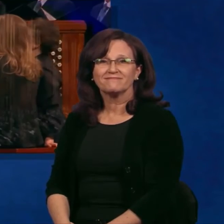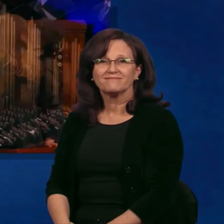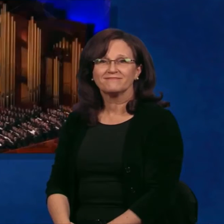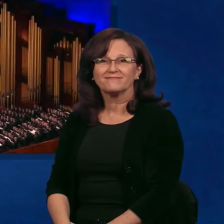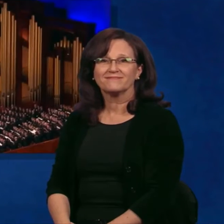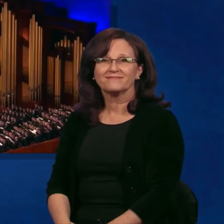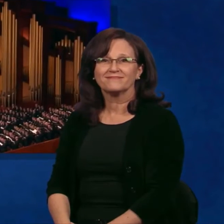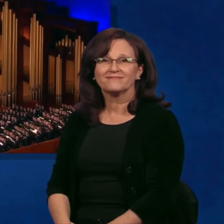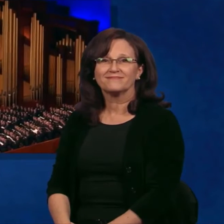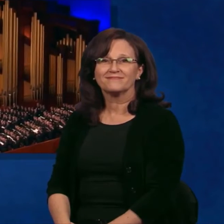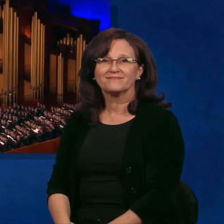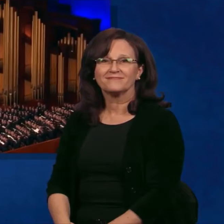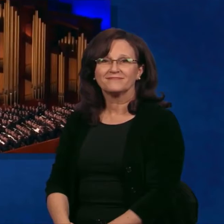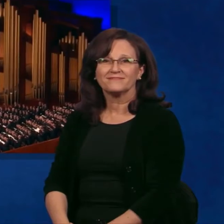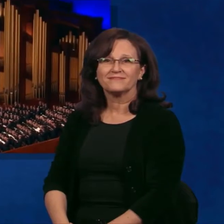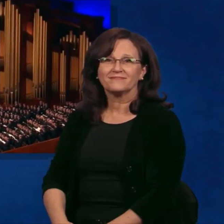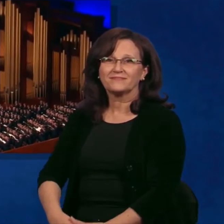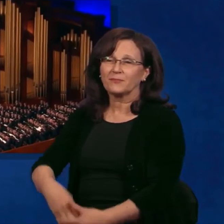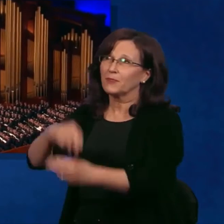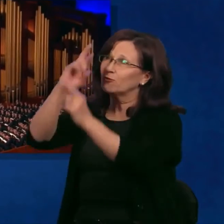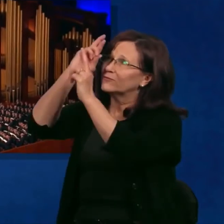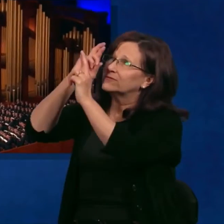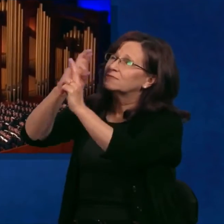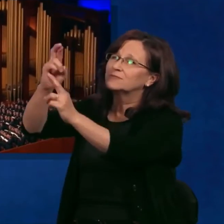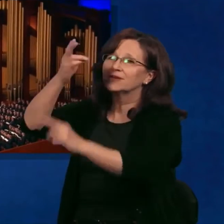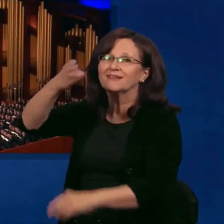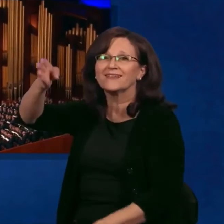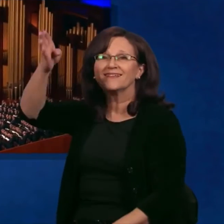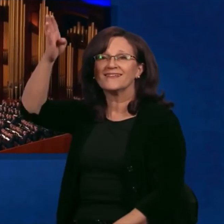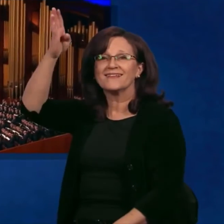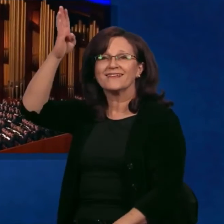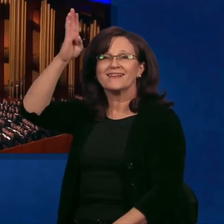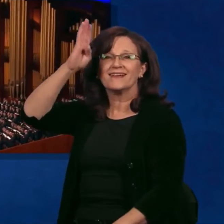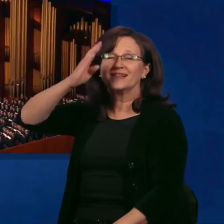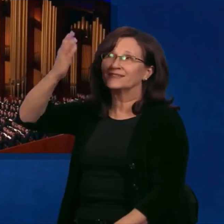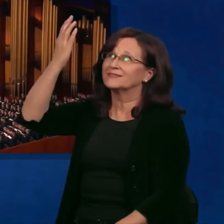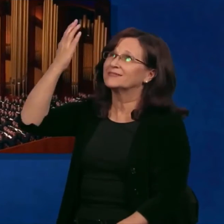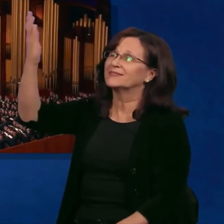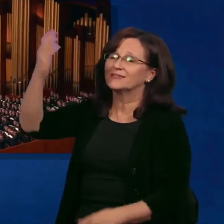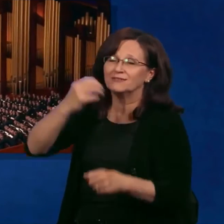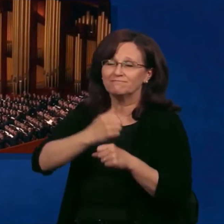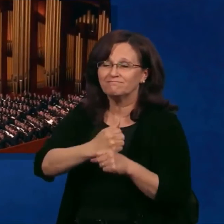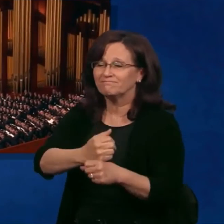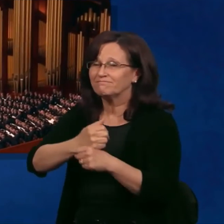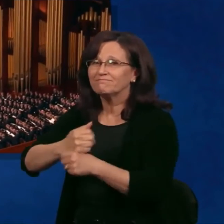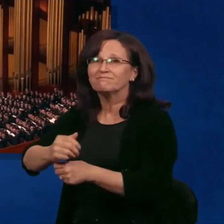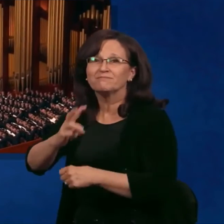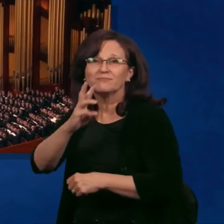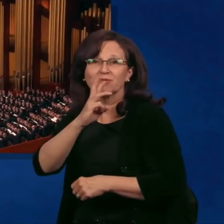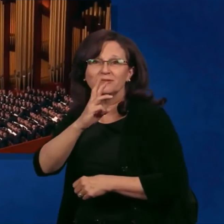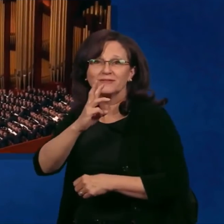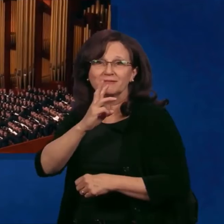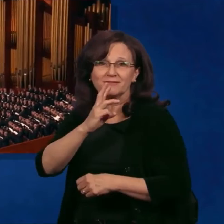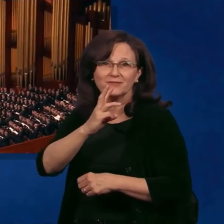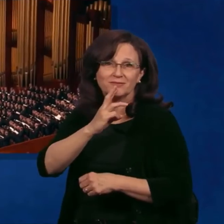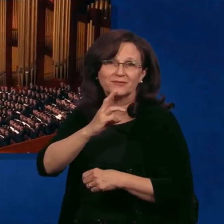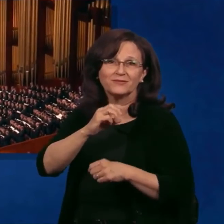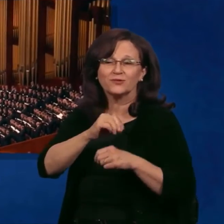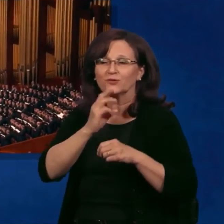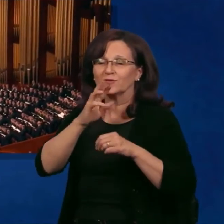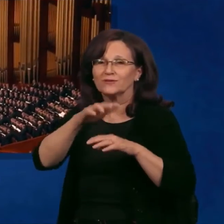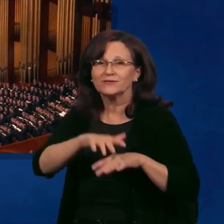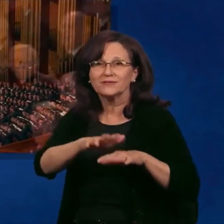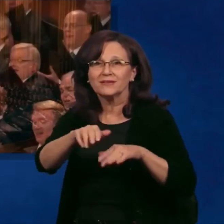Fear God, who made the water through the heavens, sea, and